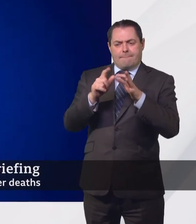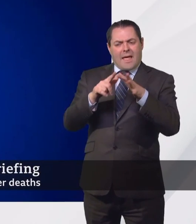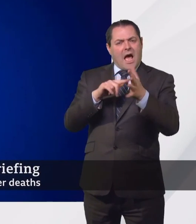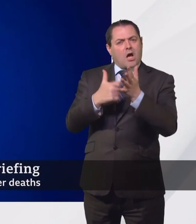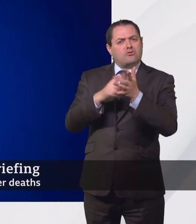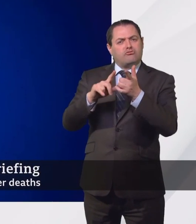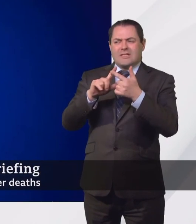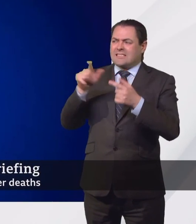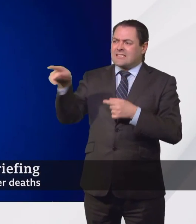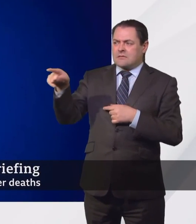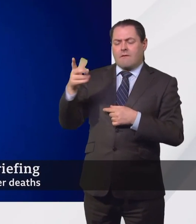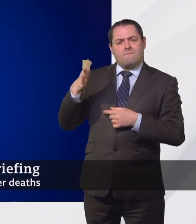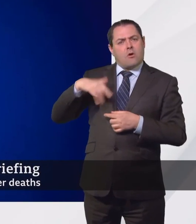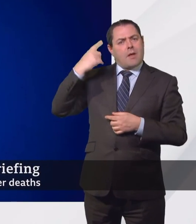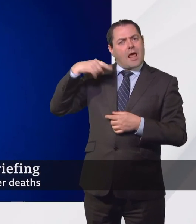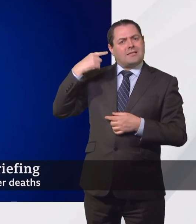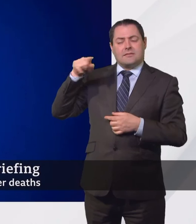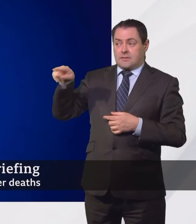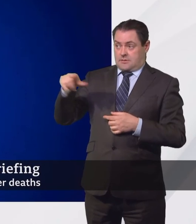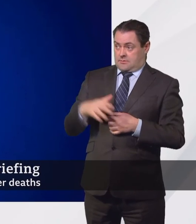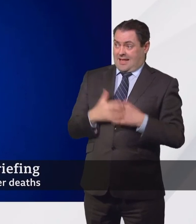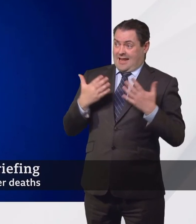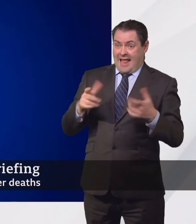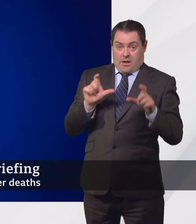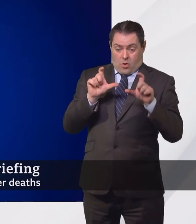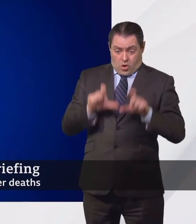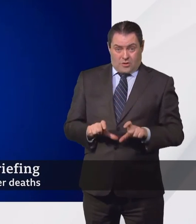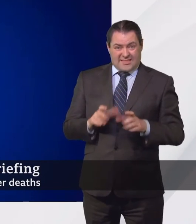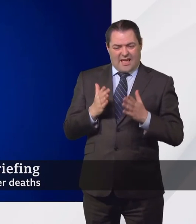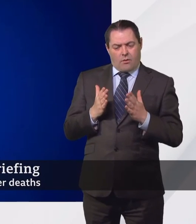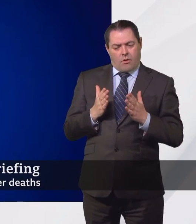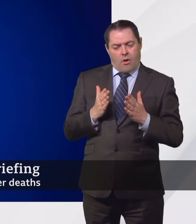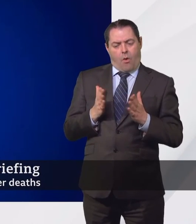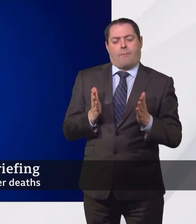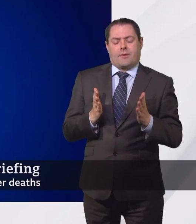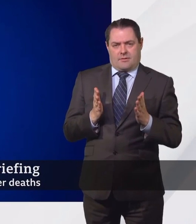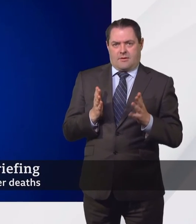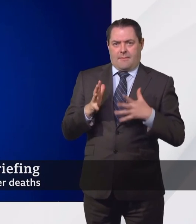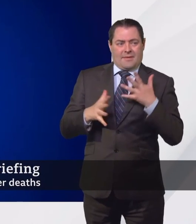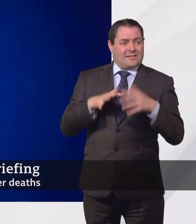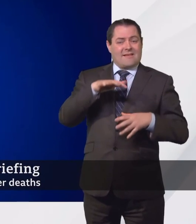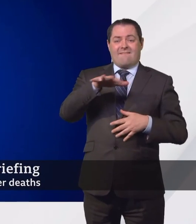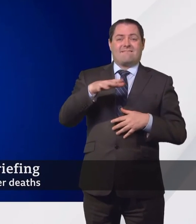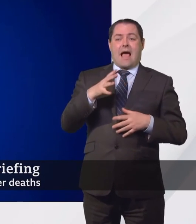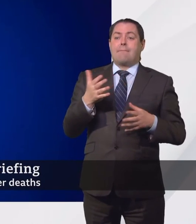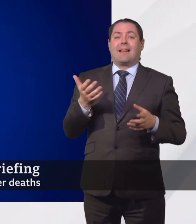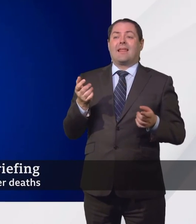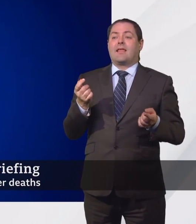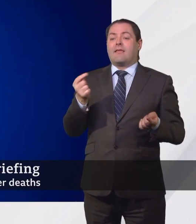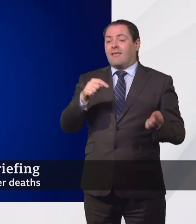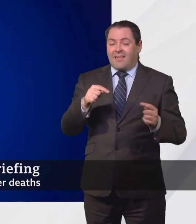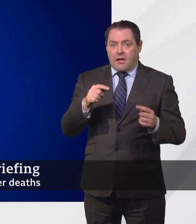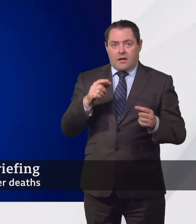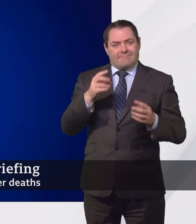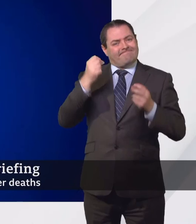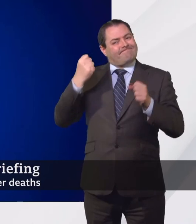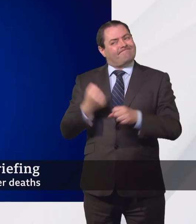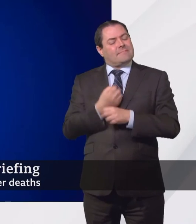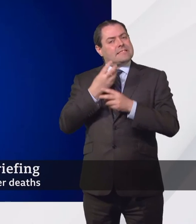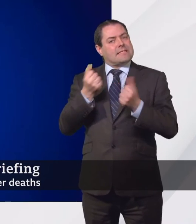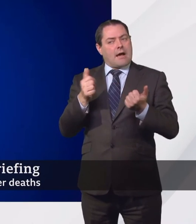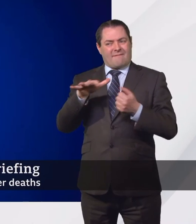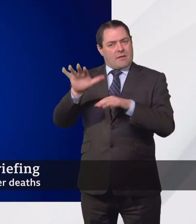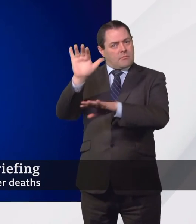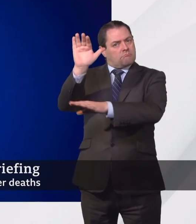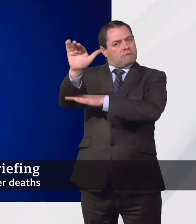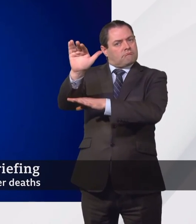With restrictions easing, people are slowly being reunited with their families. For those with family abroad, they have not been able to see them for months.